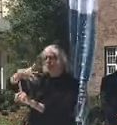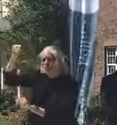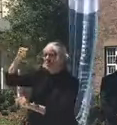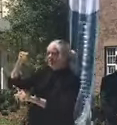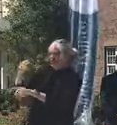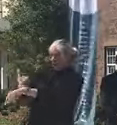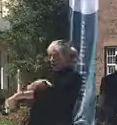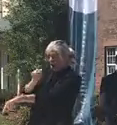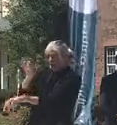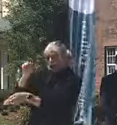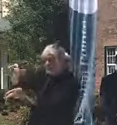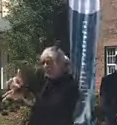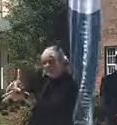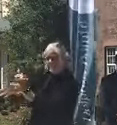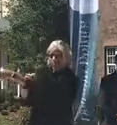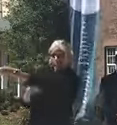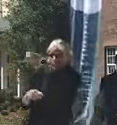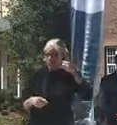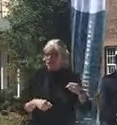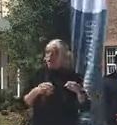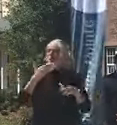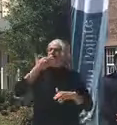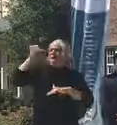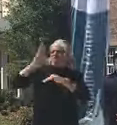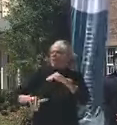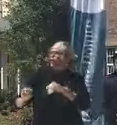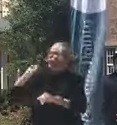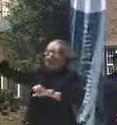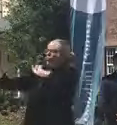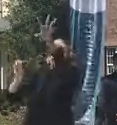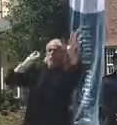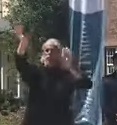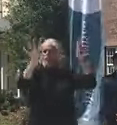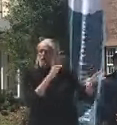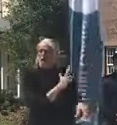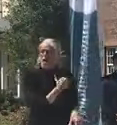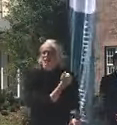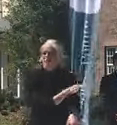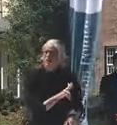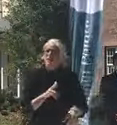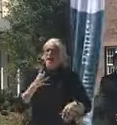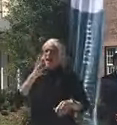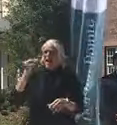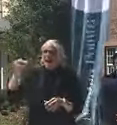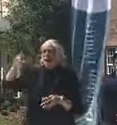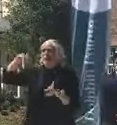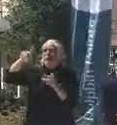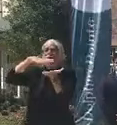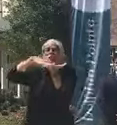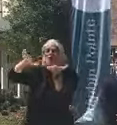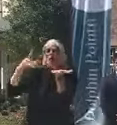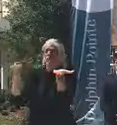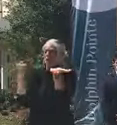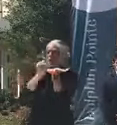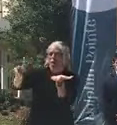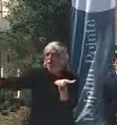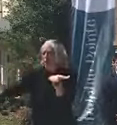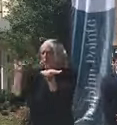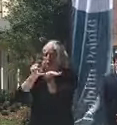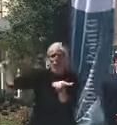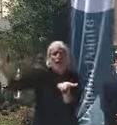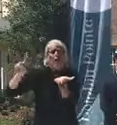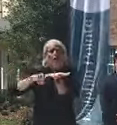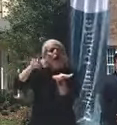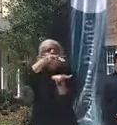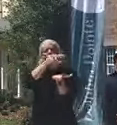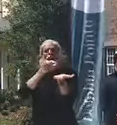may not need to be admitted to. a hospital and a step down for residents discharged from the hospital who may not be ready to go back to